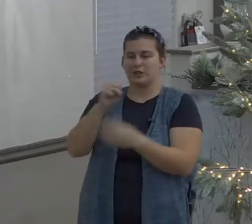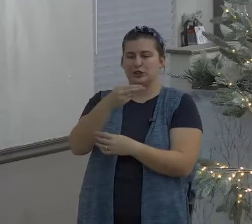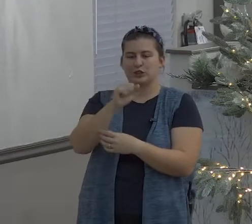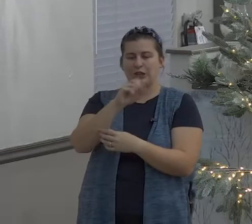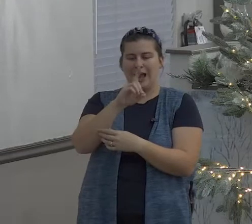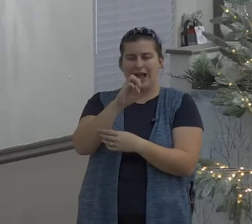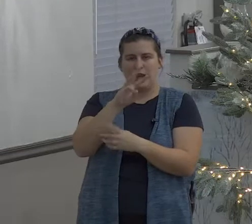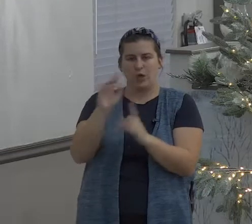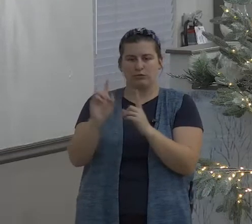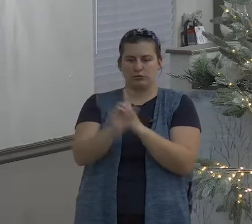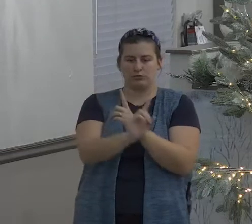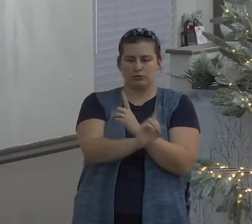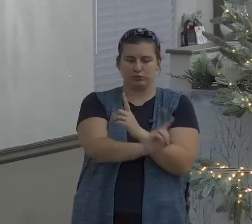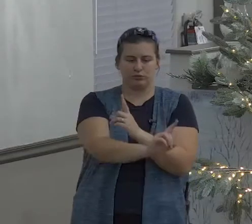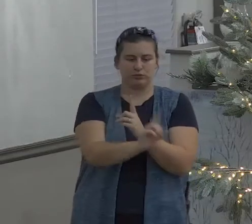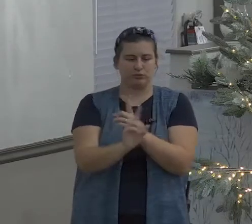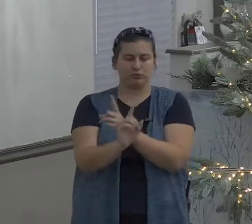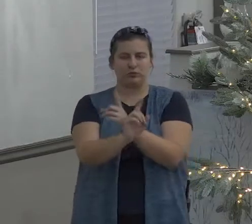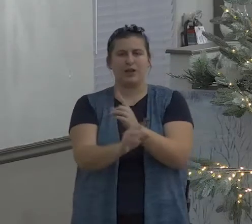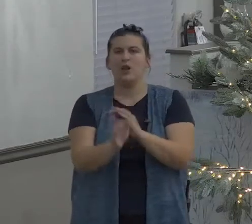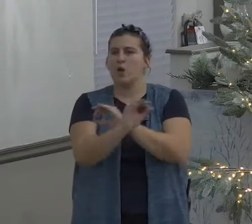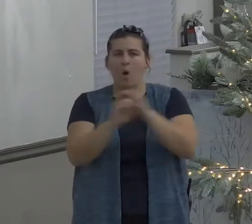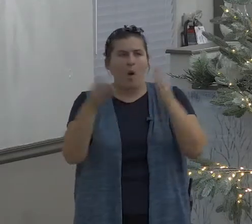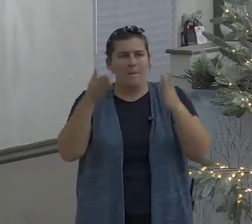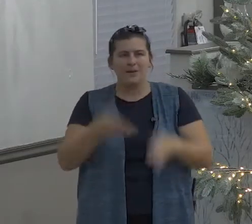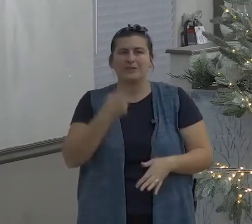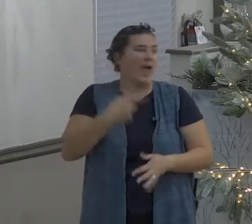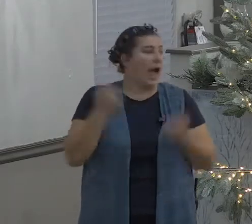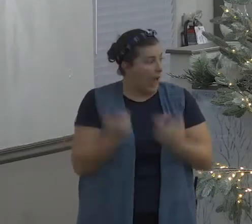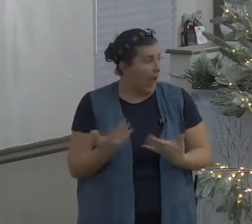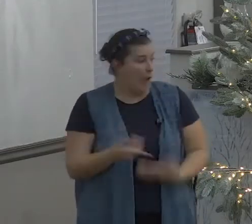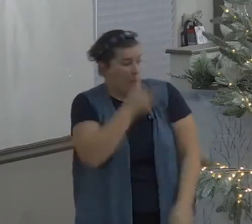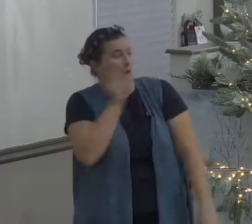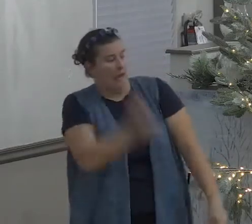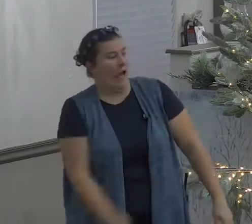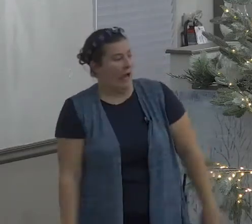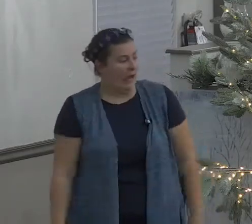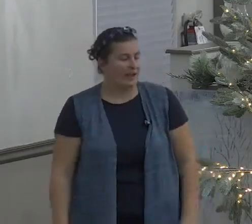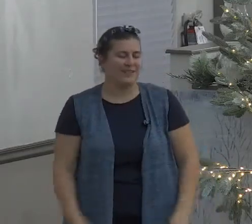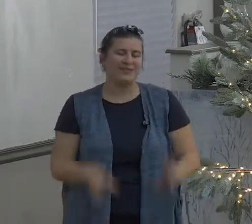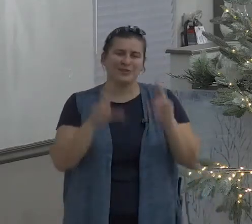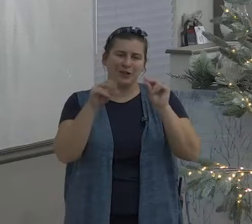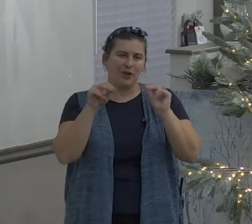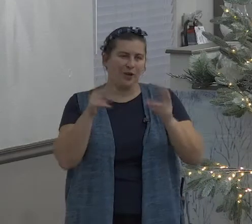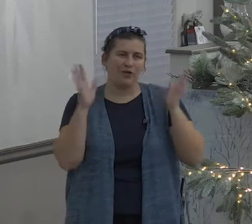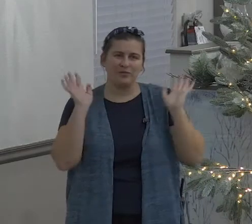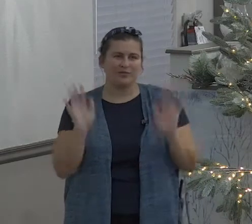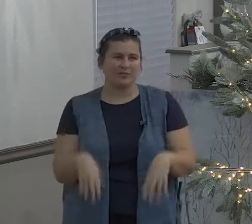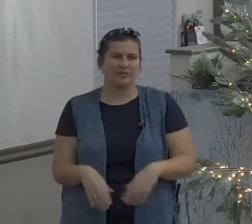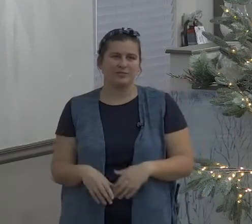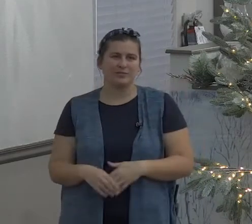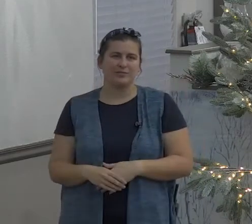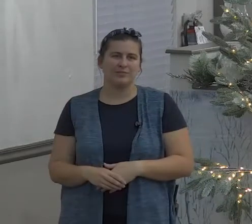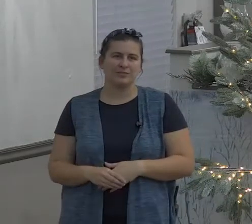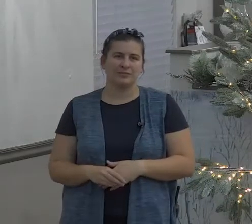when you come out here tonight and you walk into your car the light is going to be behind you and you're going to cast a shadow